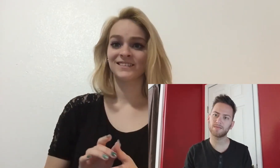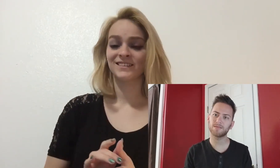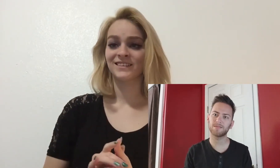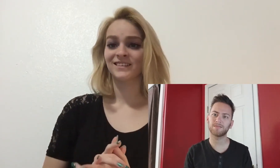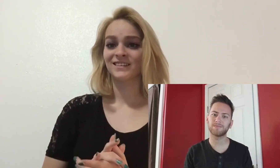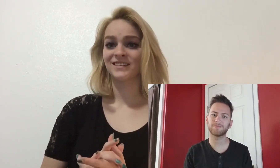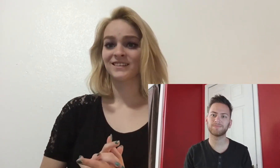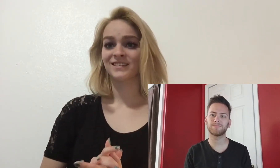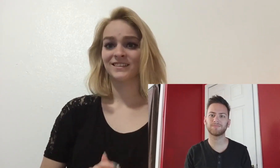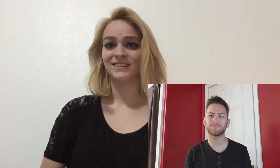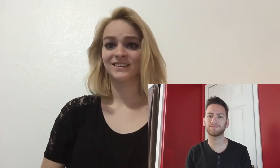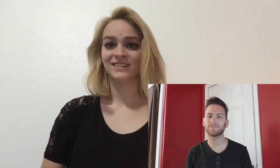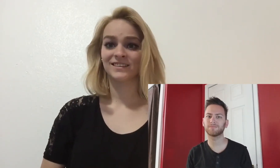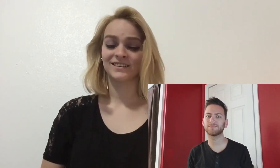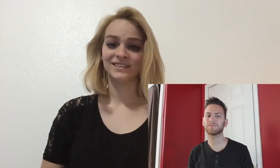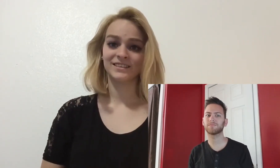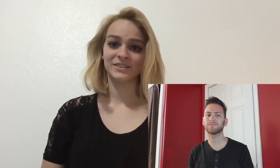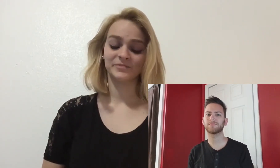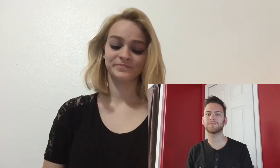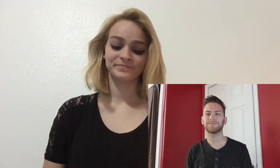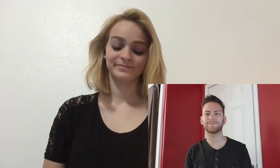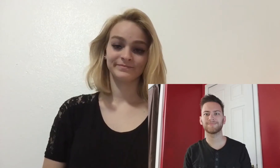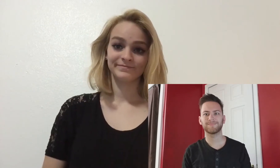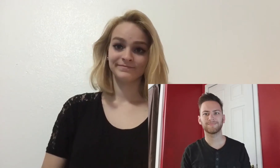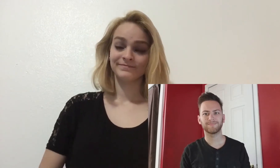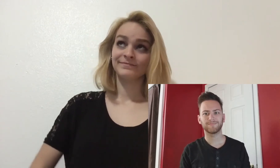come true.